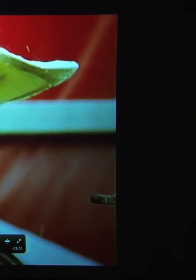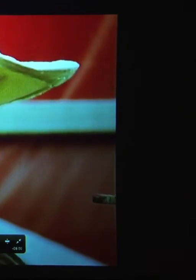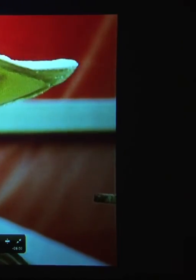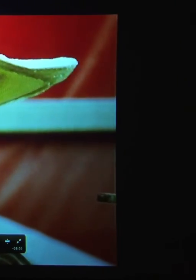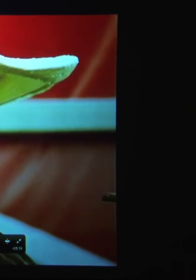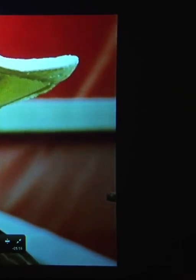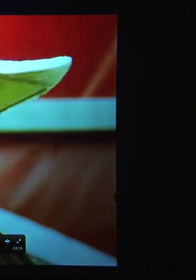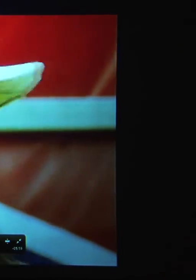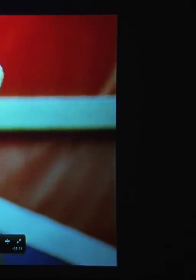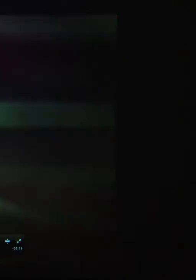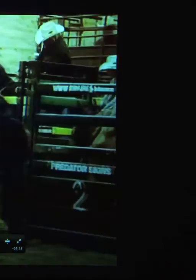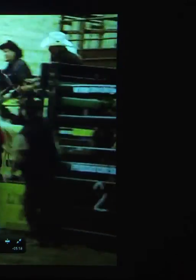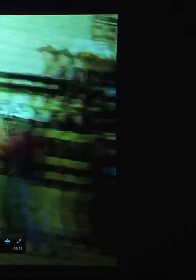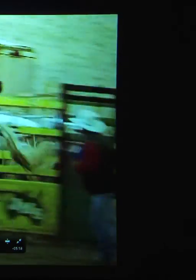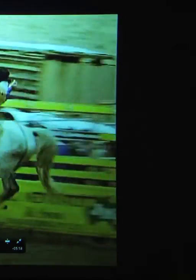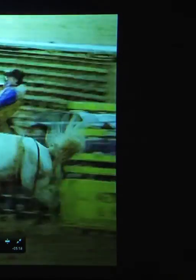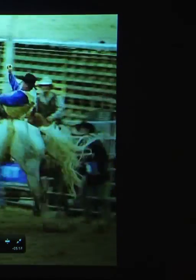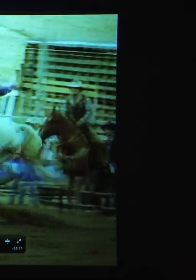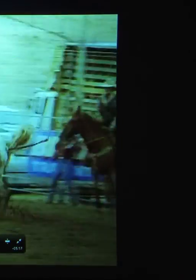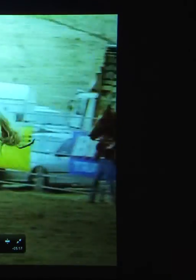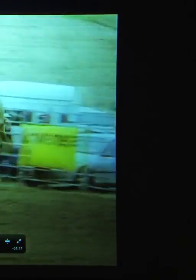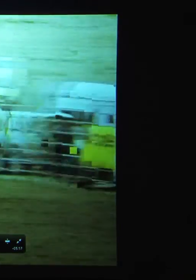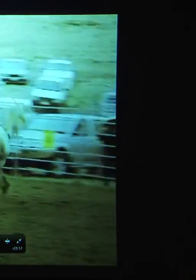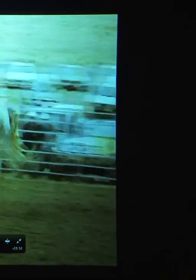Maybe it's the heavy mush of living on the edge.